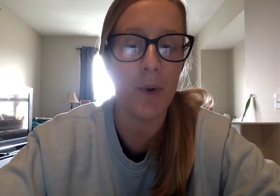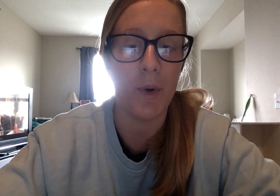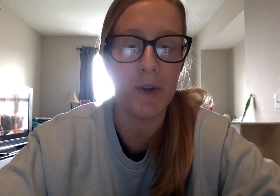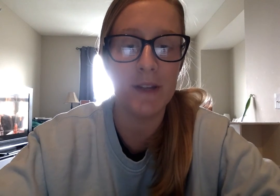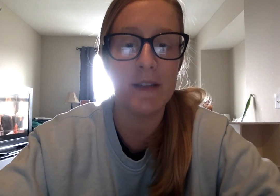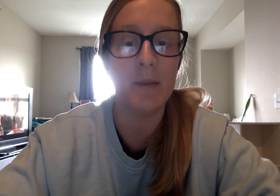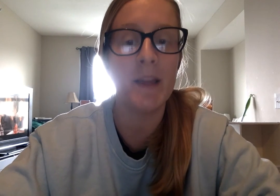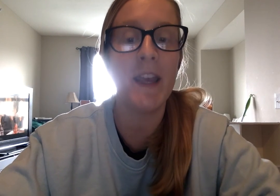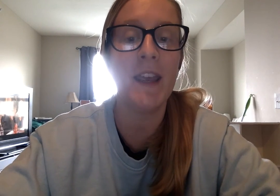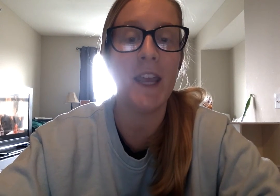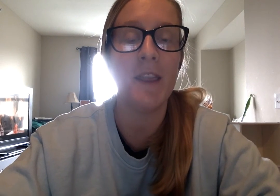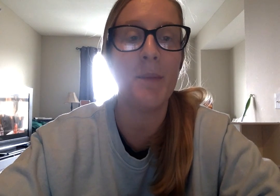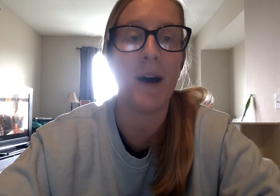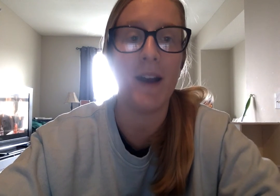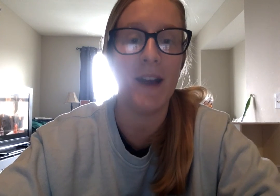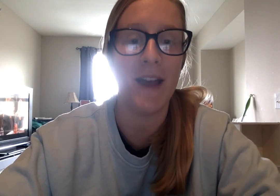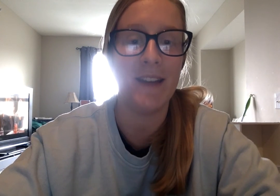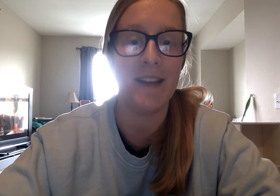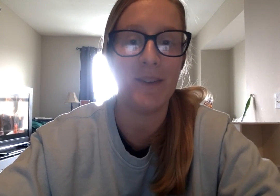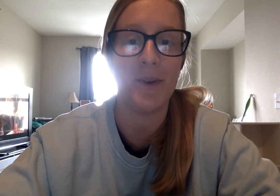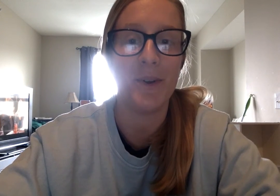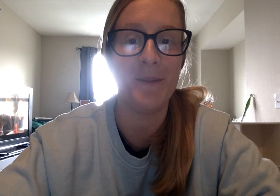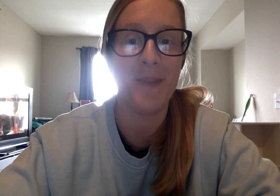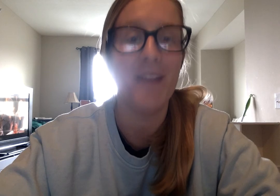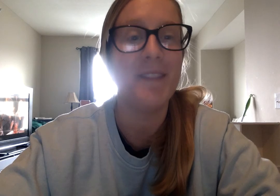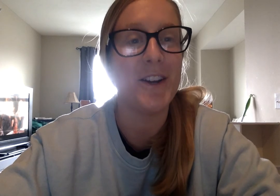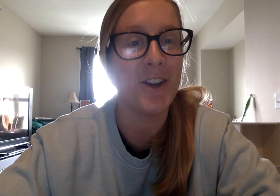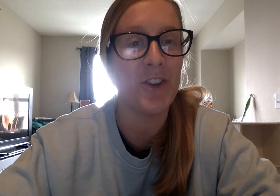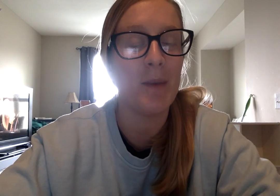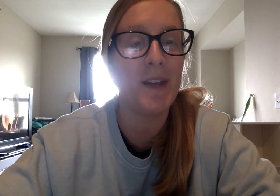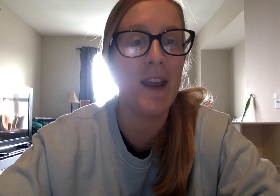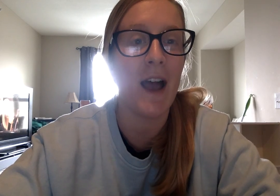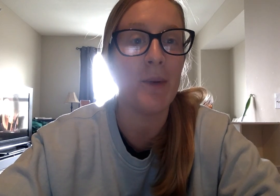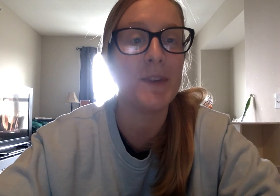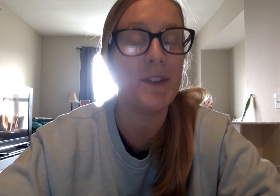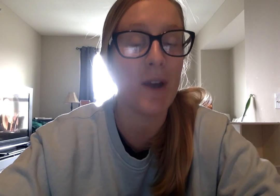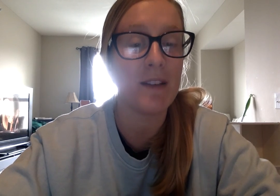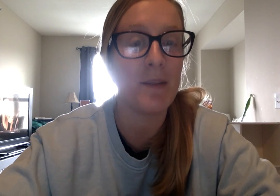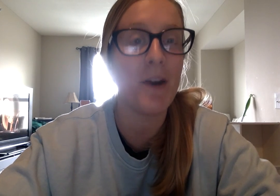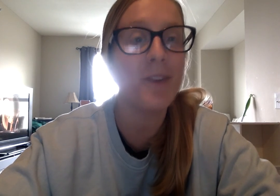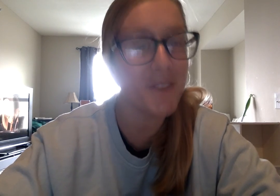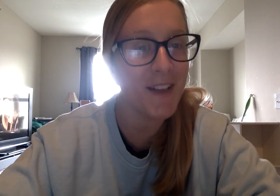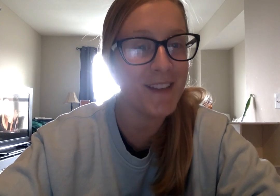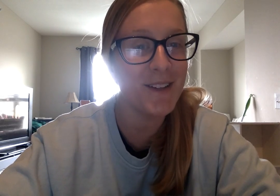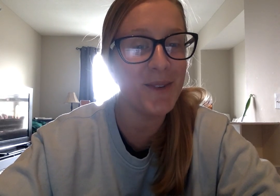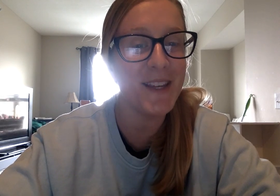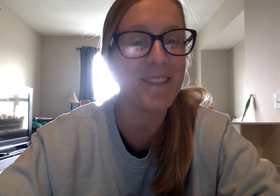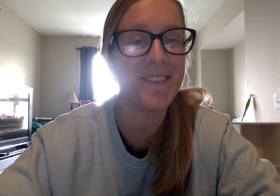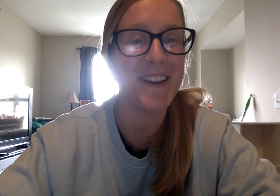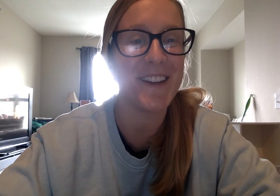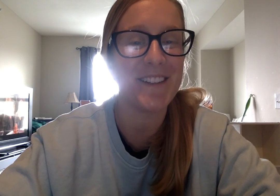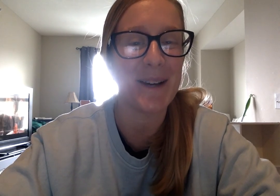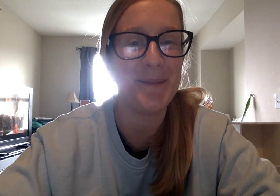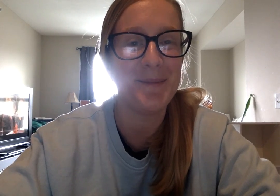cold. Some like it in the pot. Nine days old. Very good job today. I will see you guys tomorrow for the last day of the week. Very good job. week. will see Thank you.